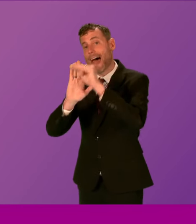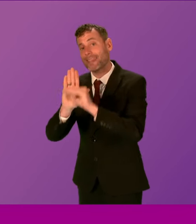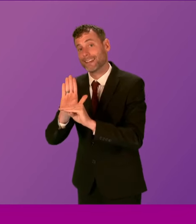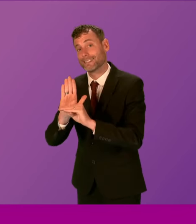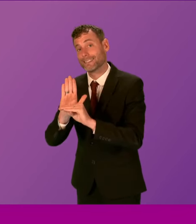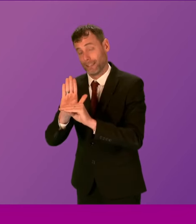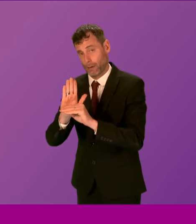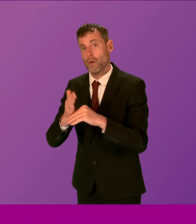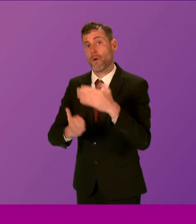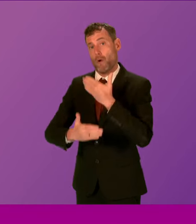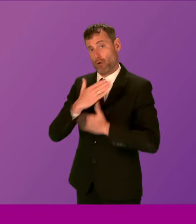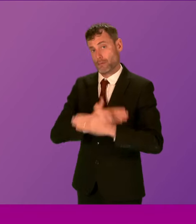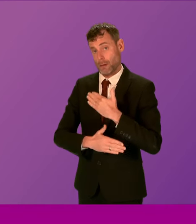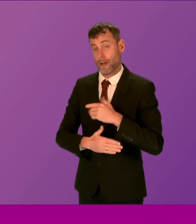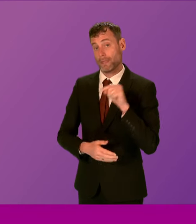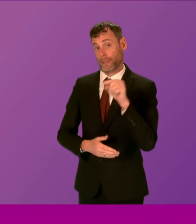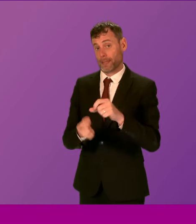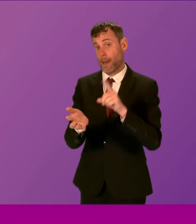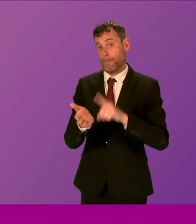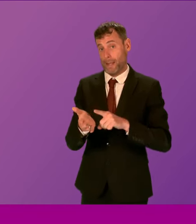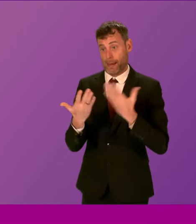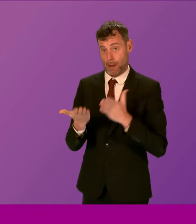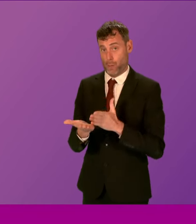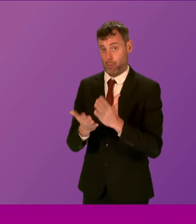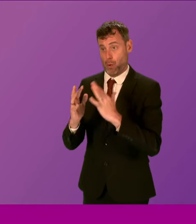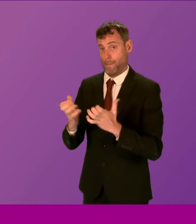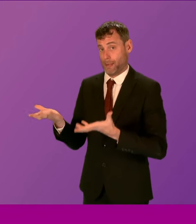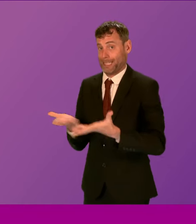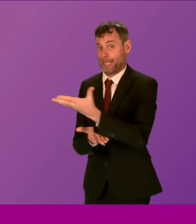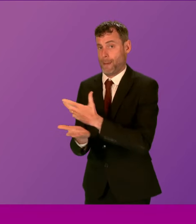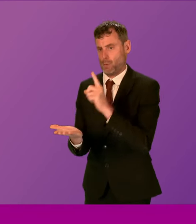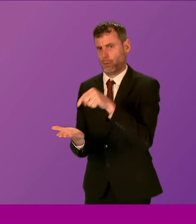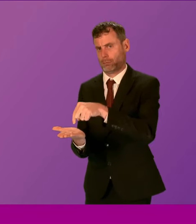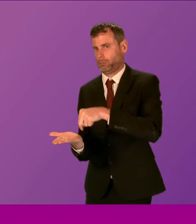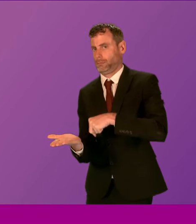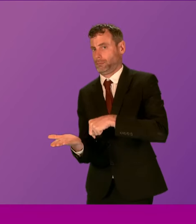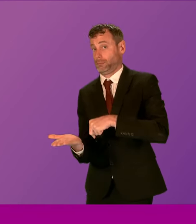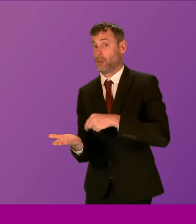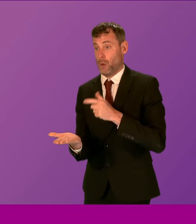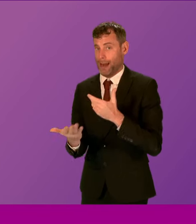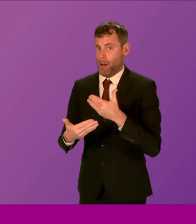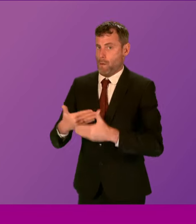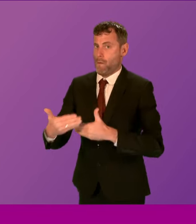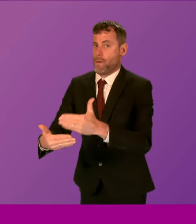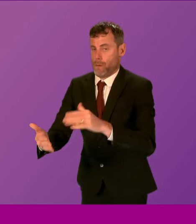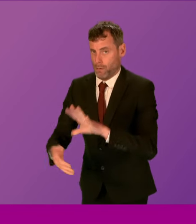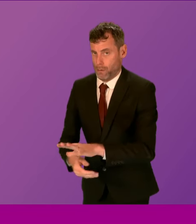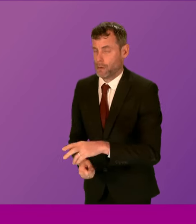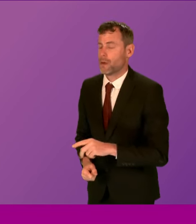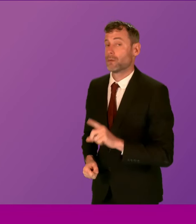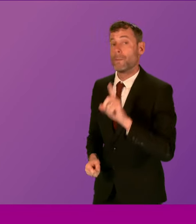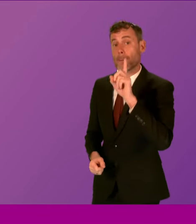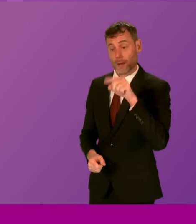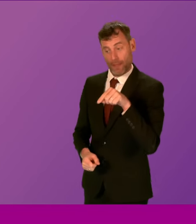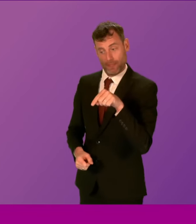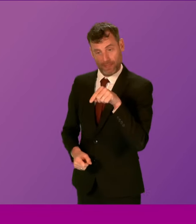Bill. We introduced that bill, of course, is making its way through the parliamentary process and